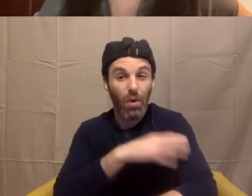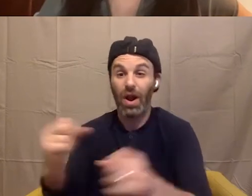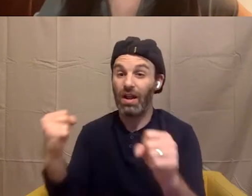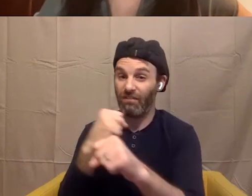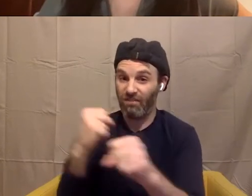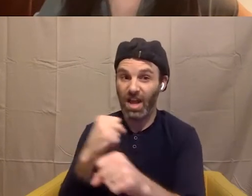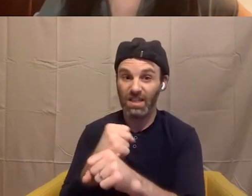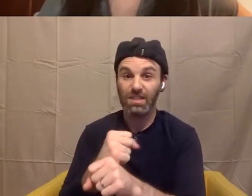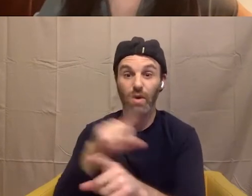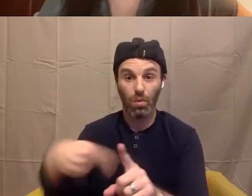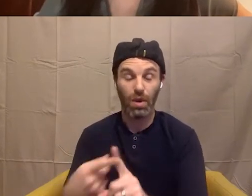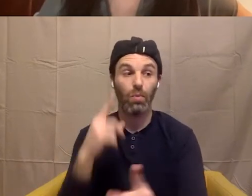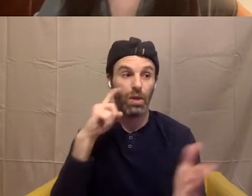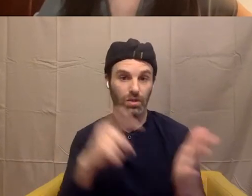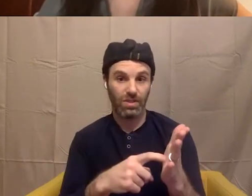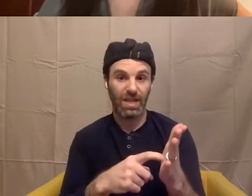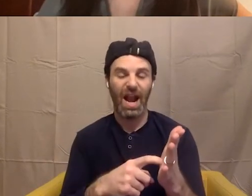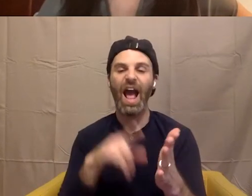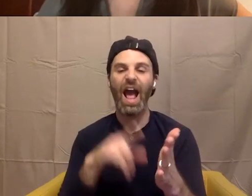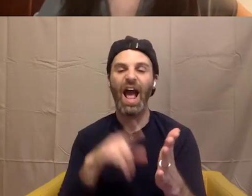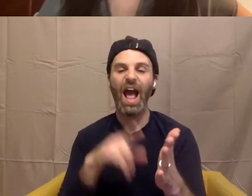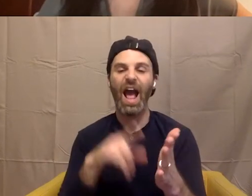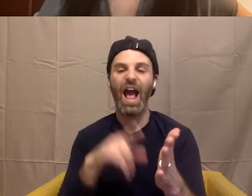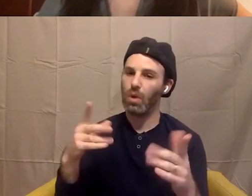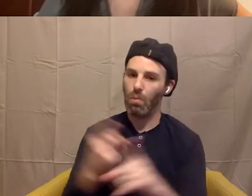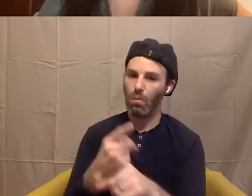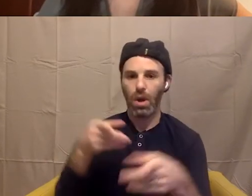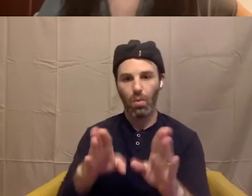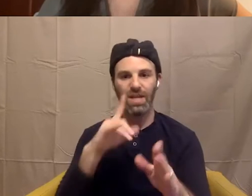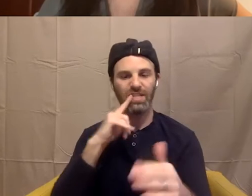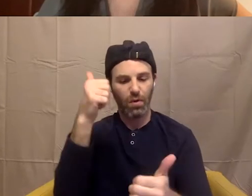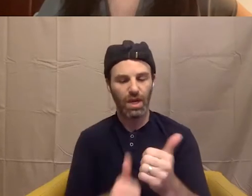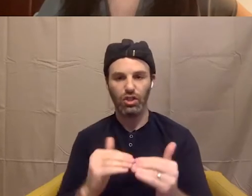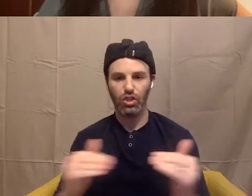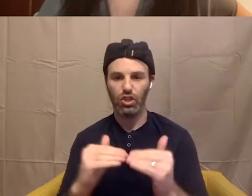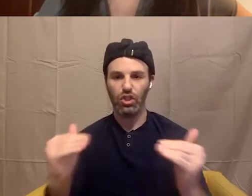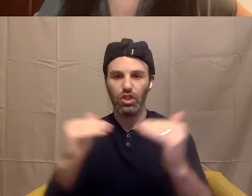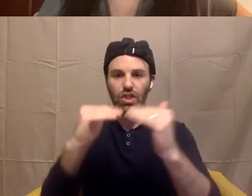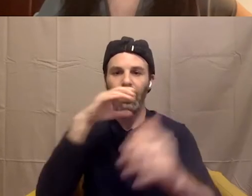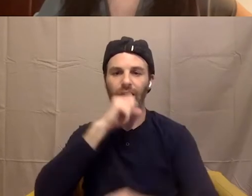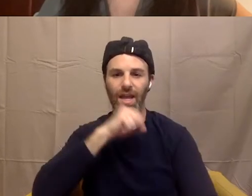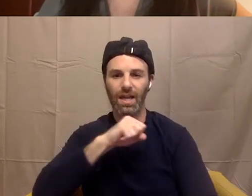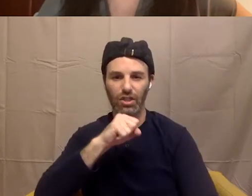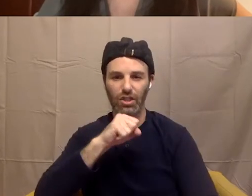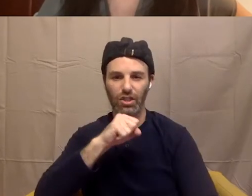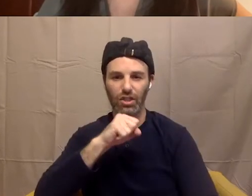always age appropriate ways of doing that. Um, you know, for, so I'll just say one more thing. And then, uh, if I listed to share,